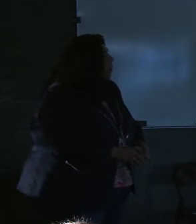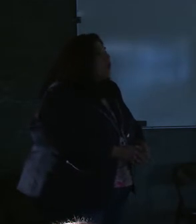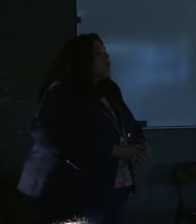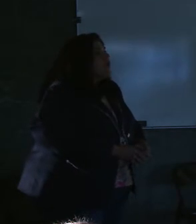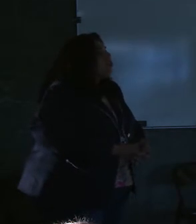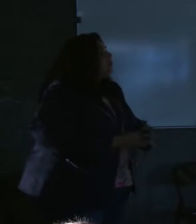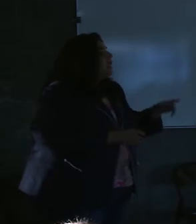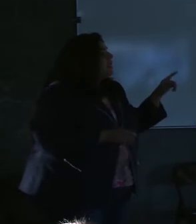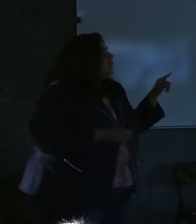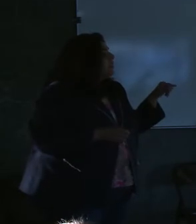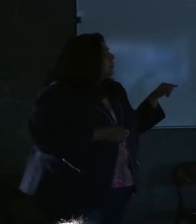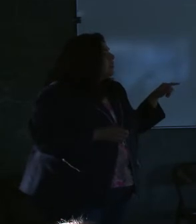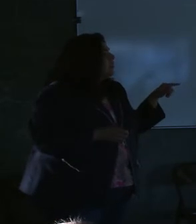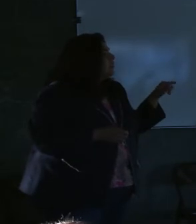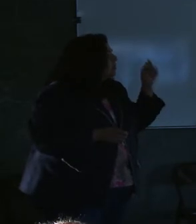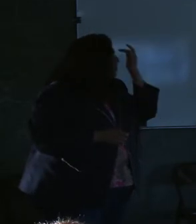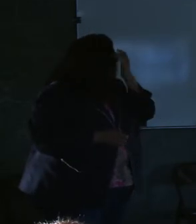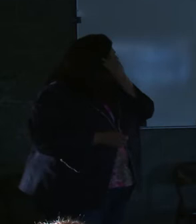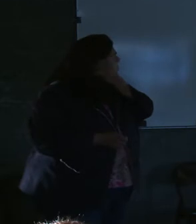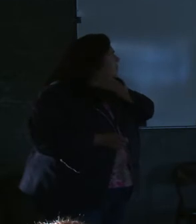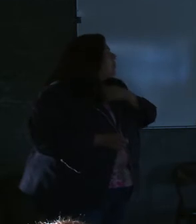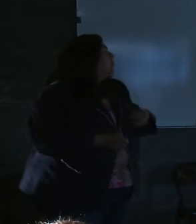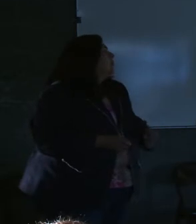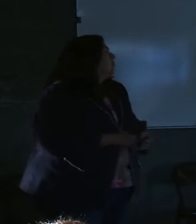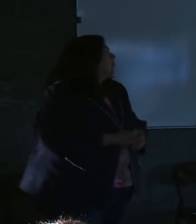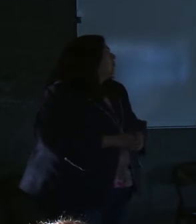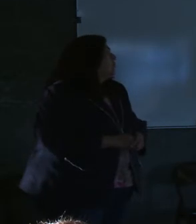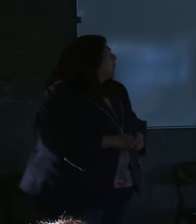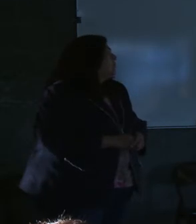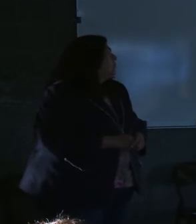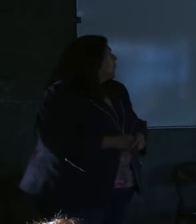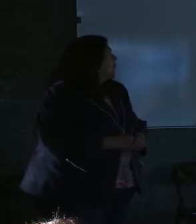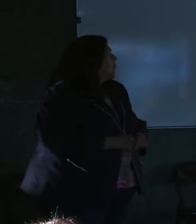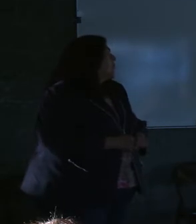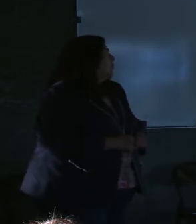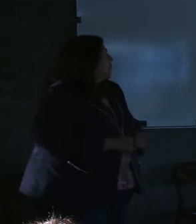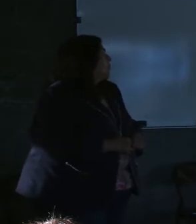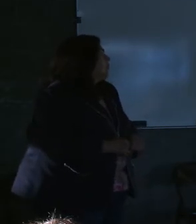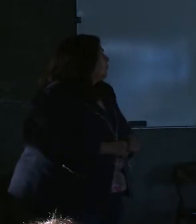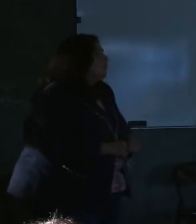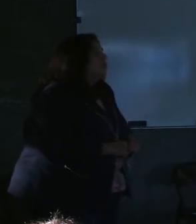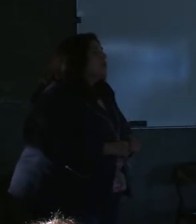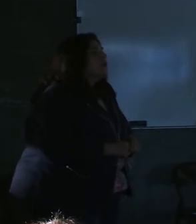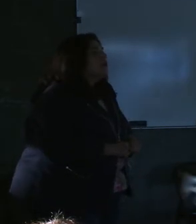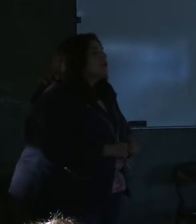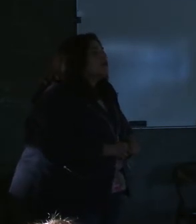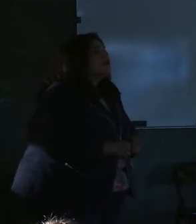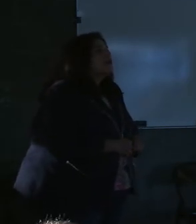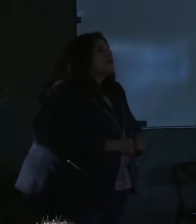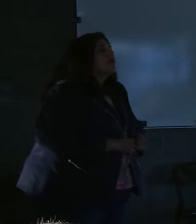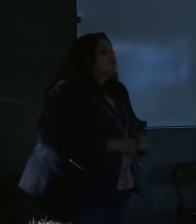here. How long will these rundowns last? Well, thanks for asking that question. That's a really,